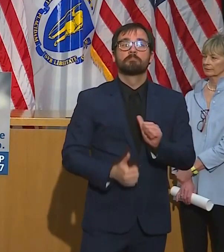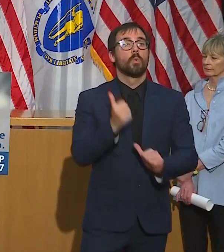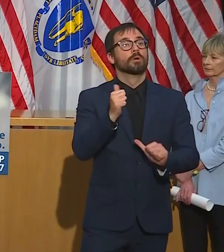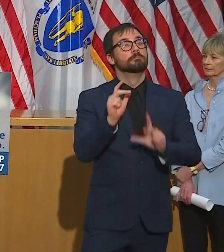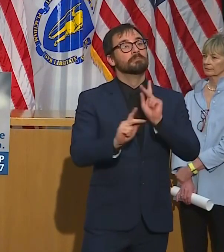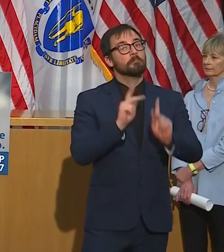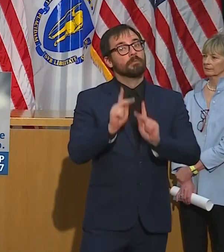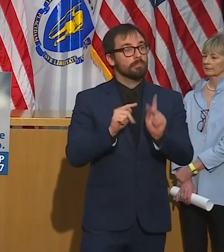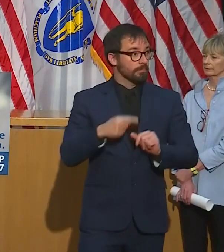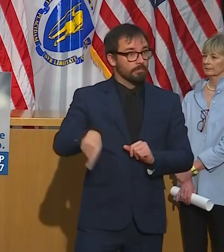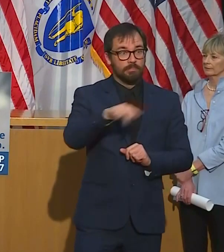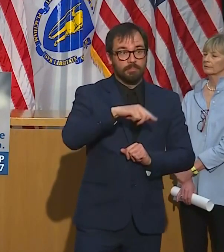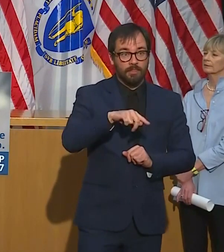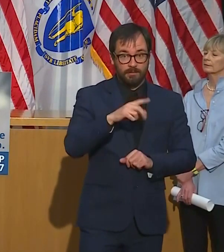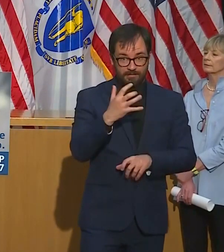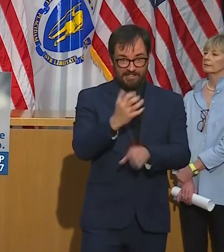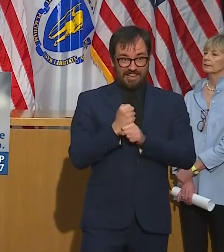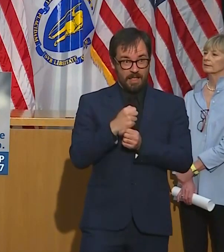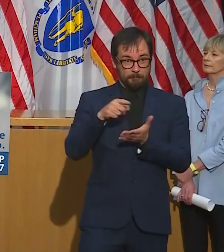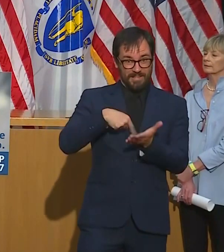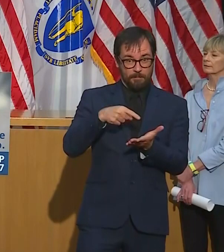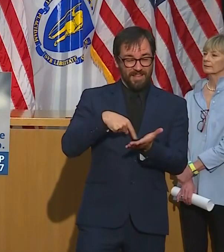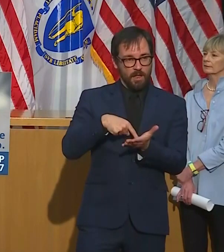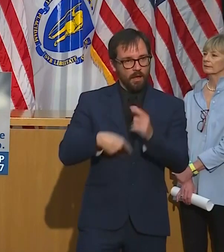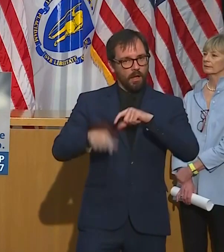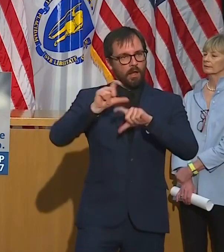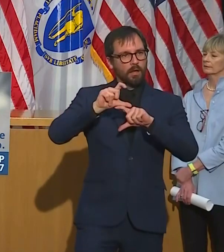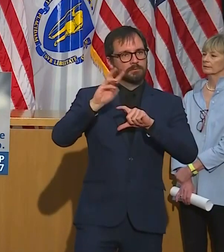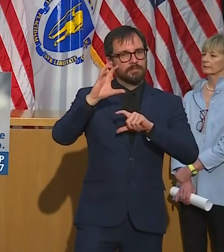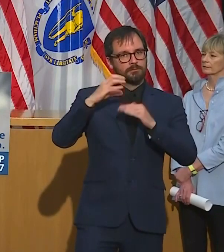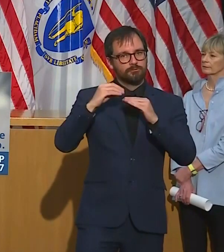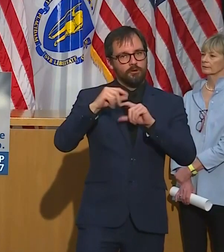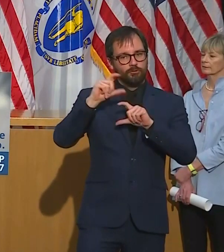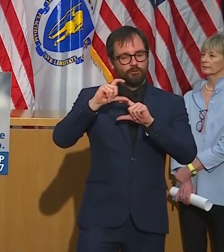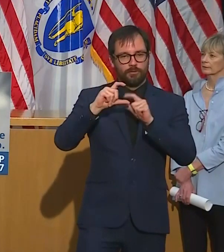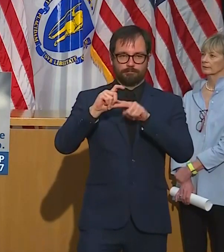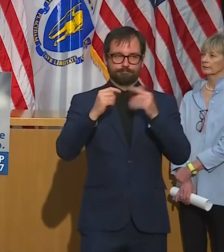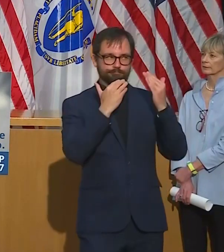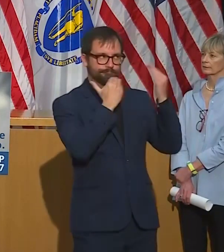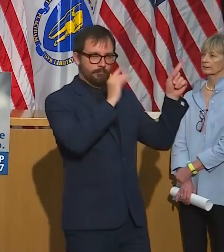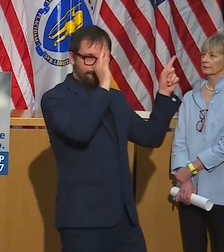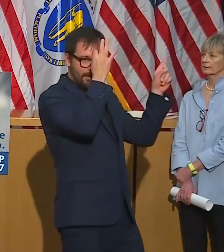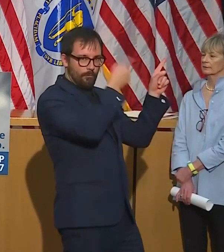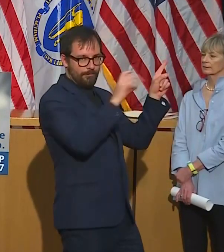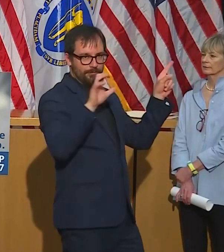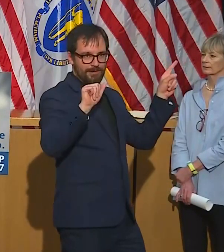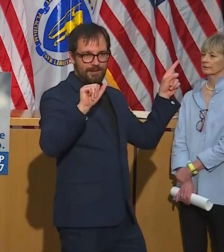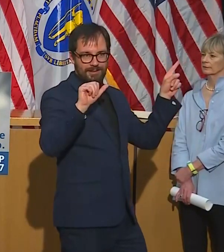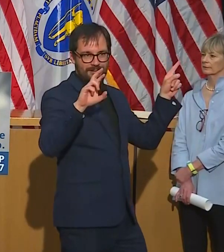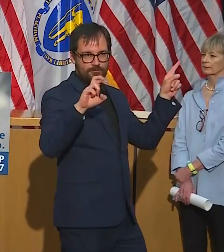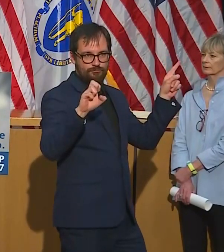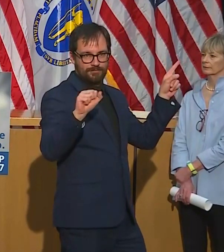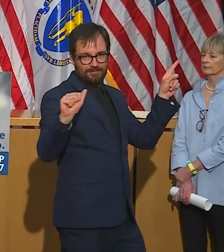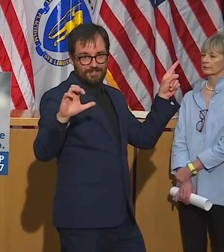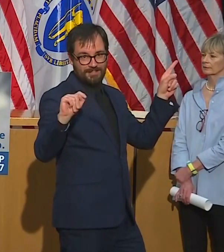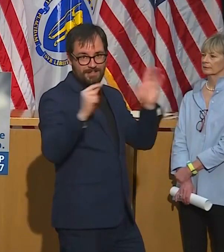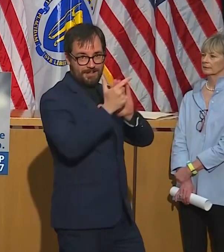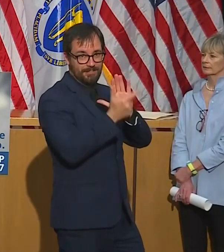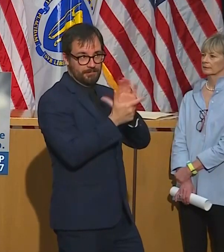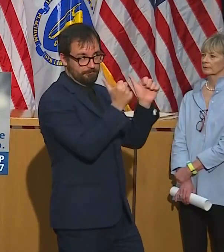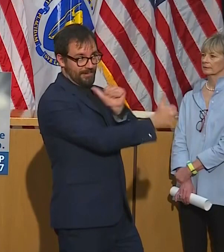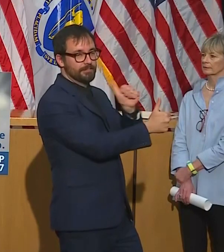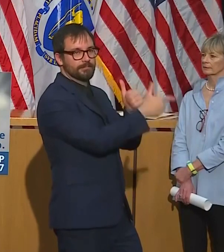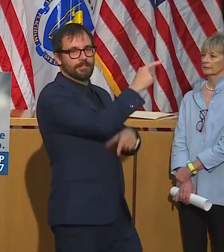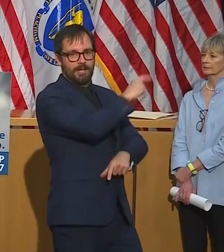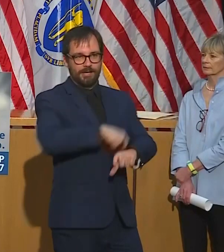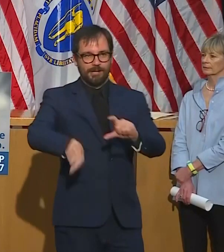part of the federal CARES Act. But we know we have a lot more to do. This is an incredibly difficult time for many people and